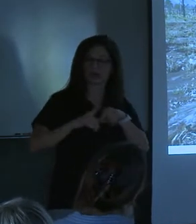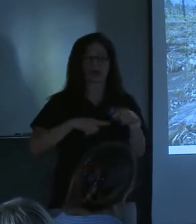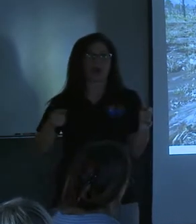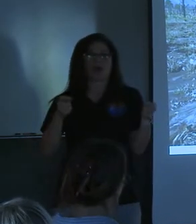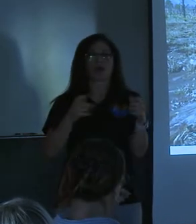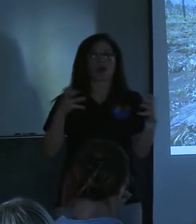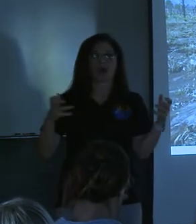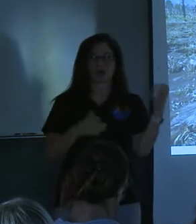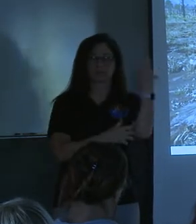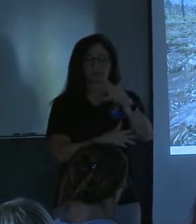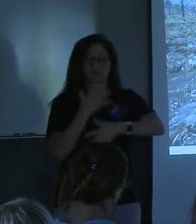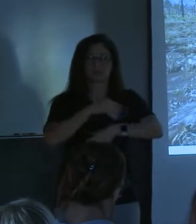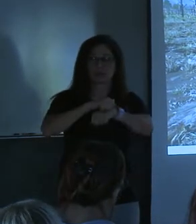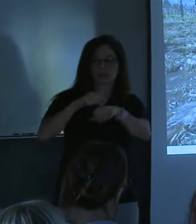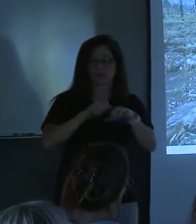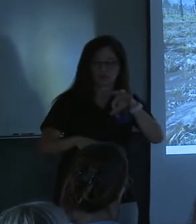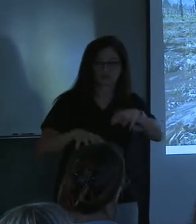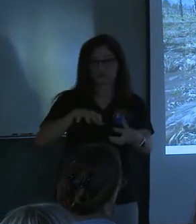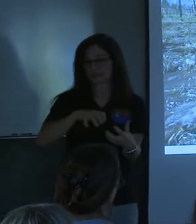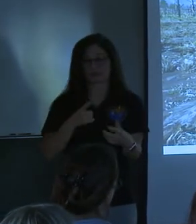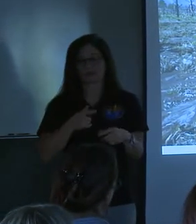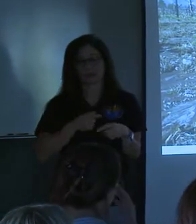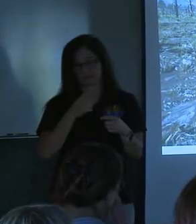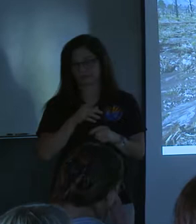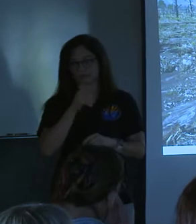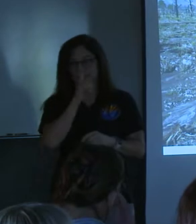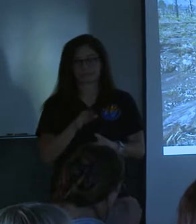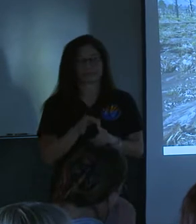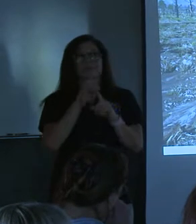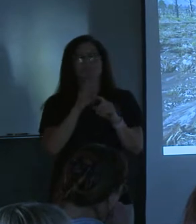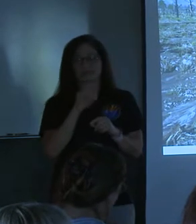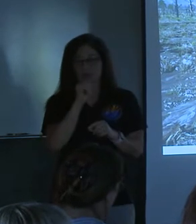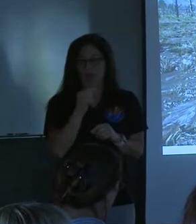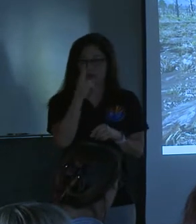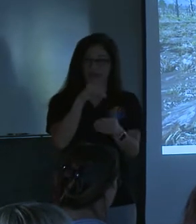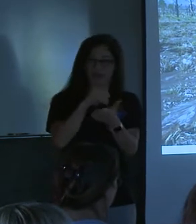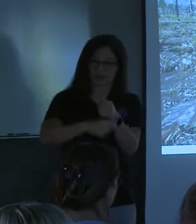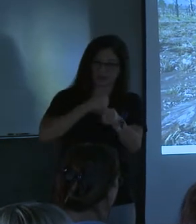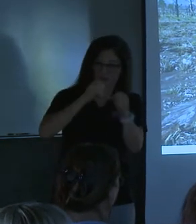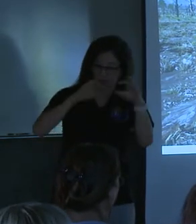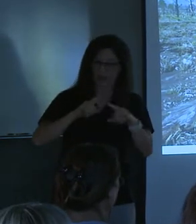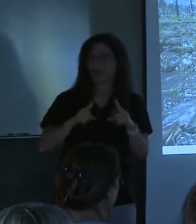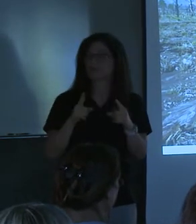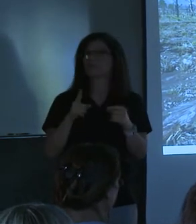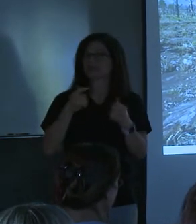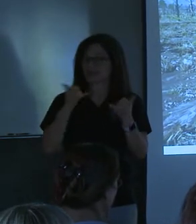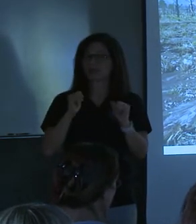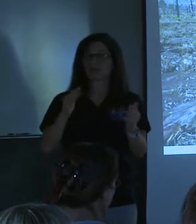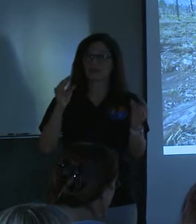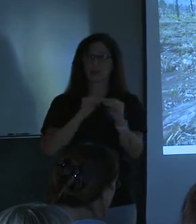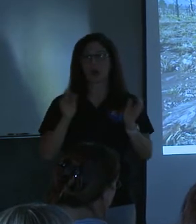handle a lot of debris. It certainly can't handle a thousand year rainfall event. But, uh, even if a smaller rainfall event,